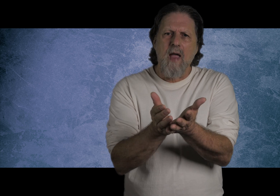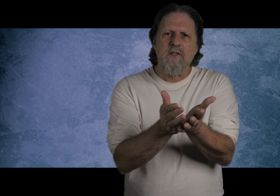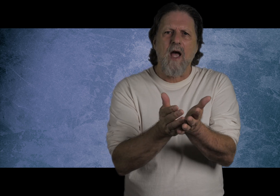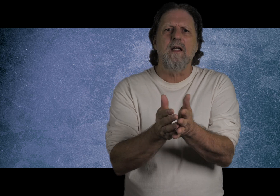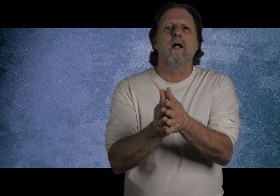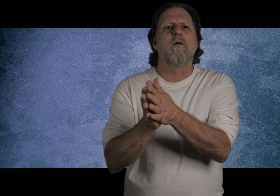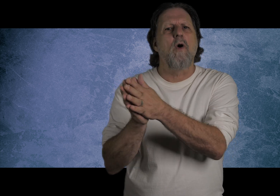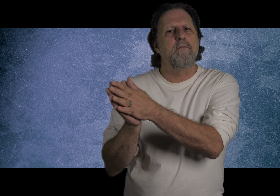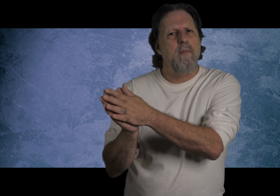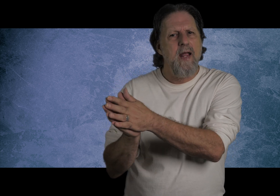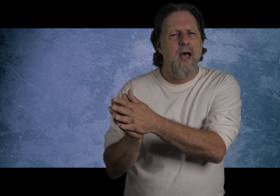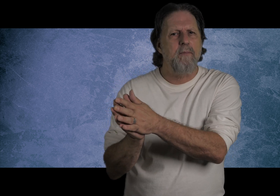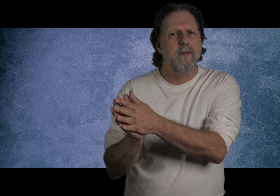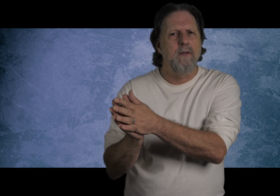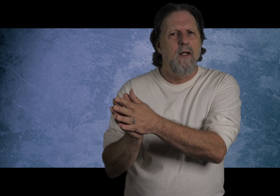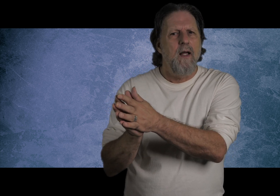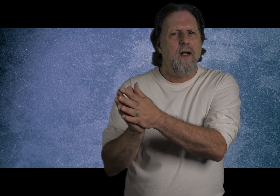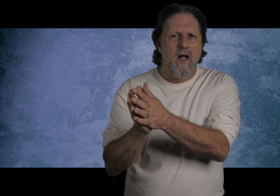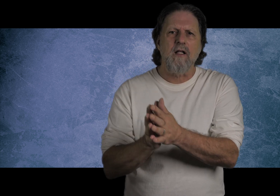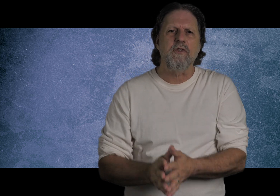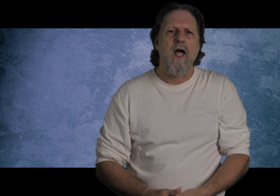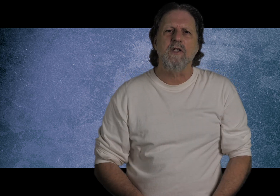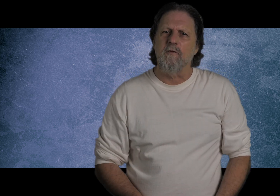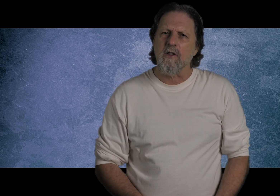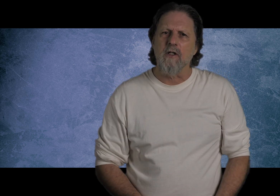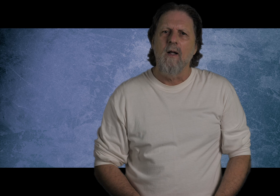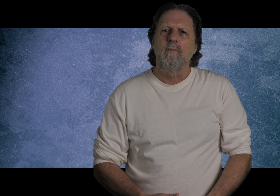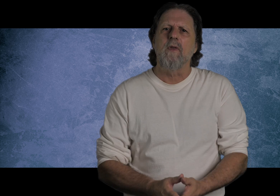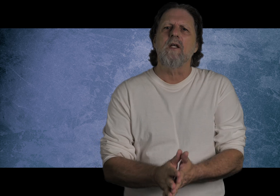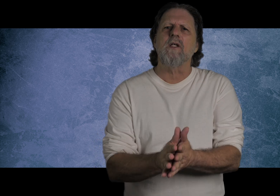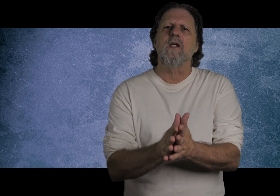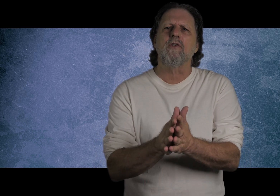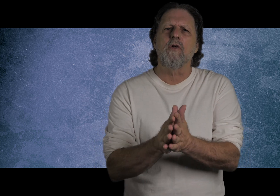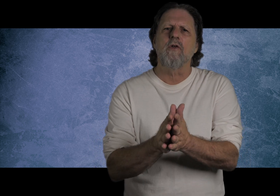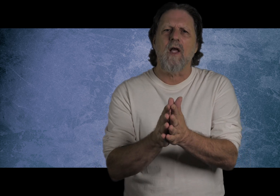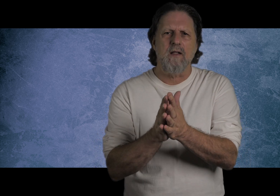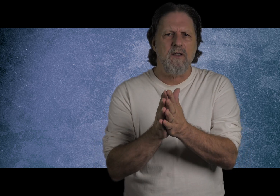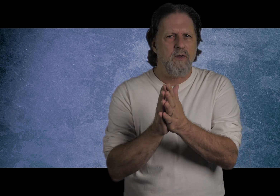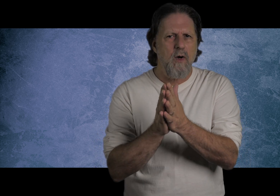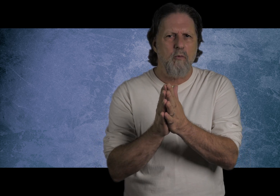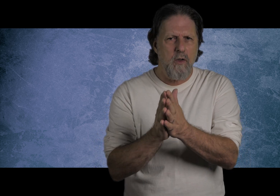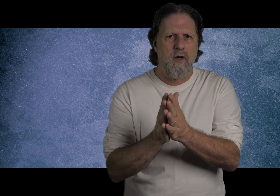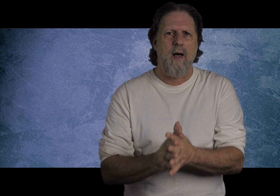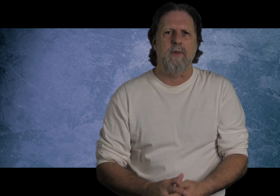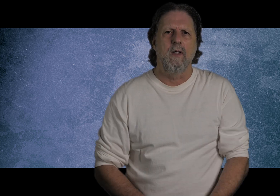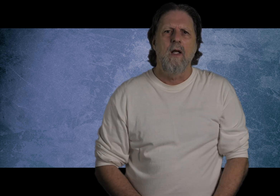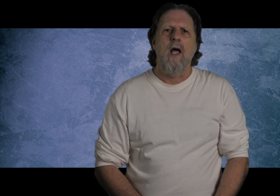man's idea of what might happen, a tale of science fiction. This is truth, and this is what will happen. And